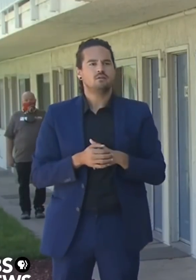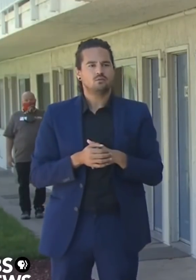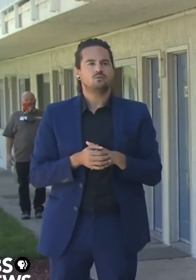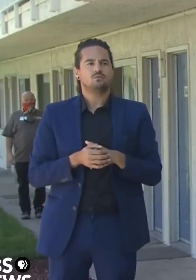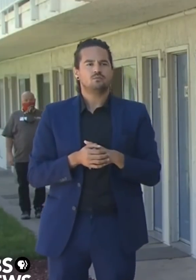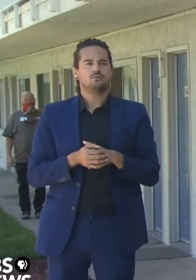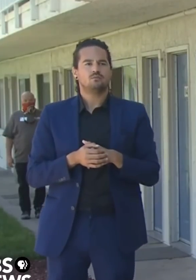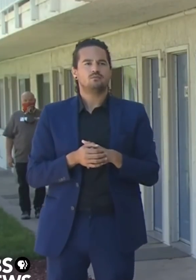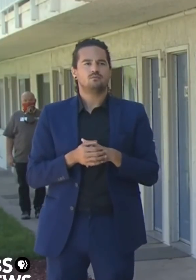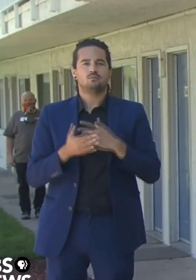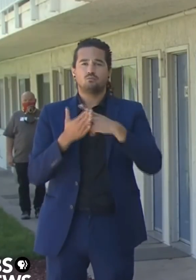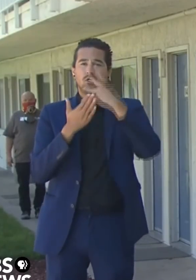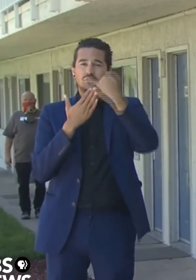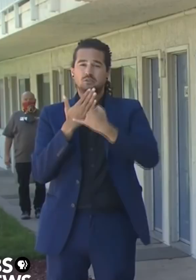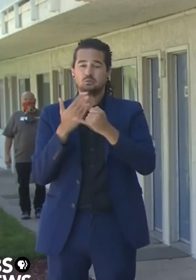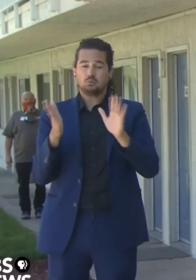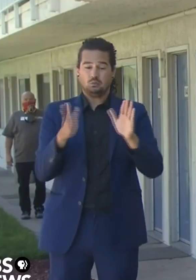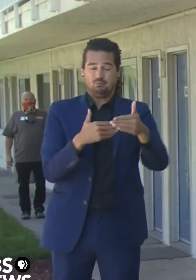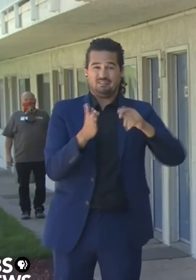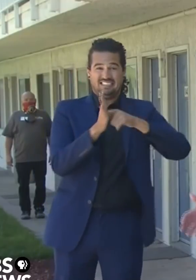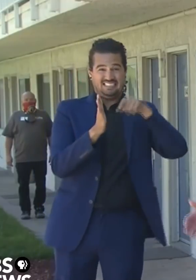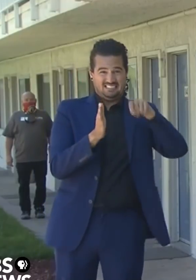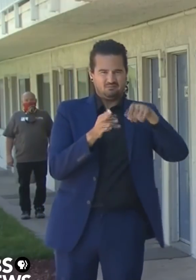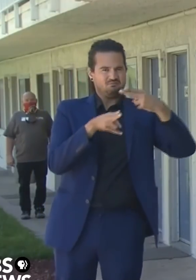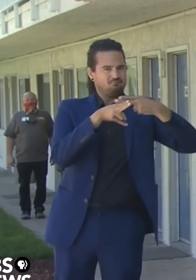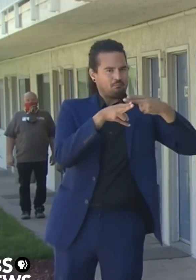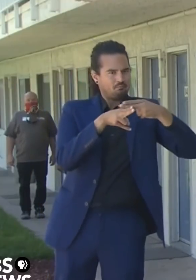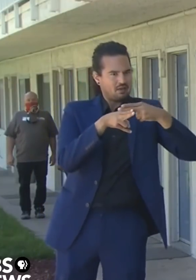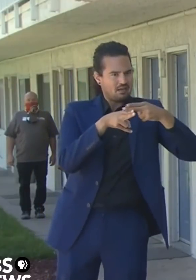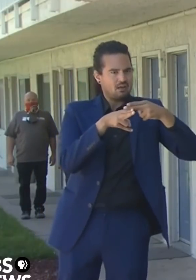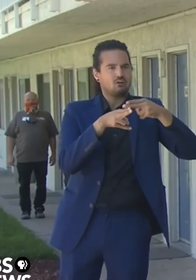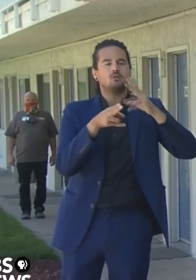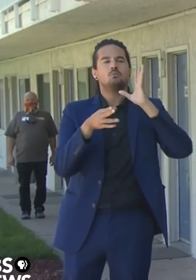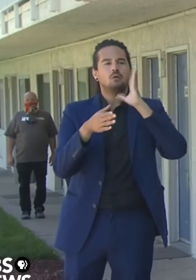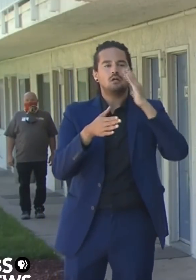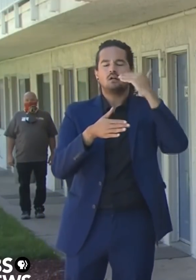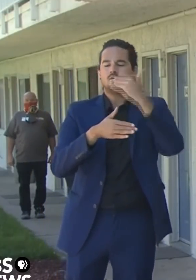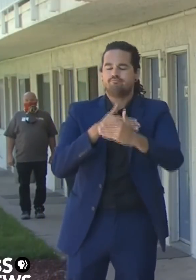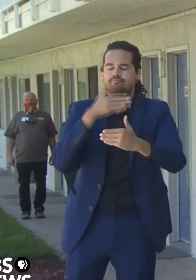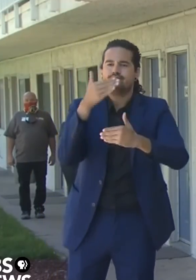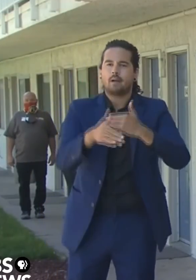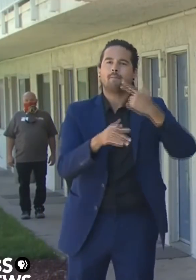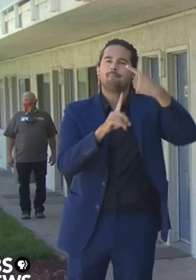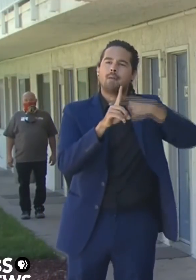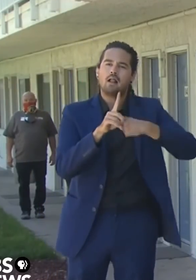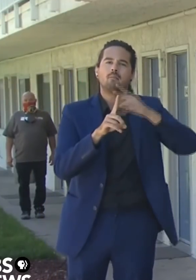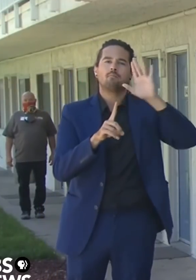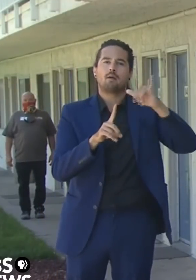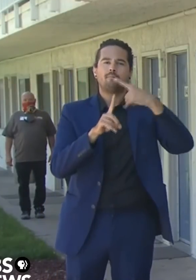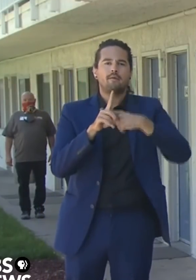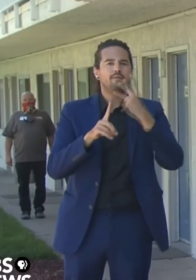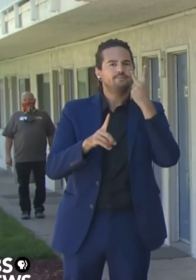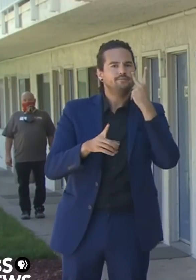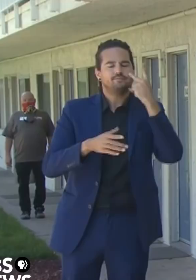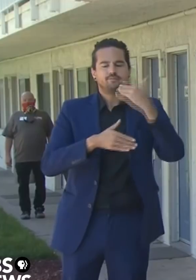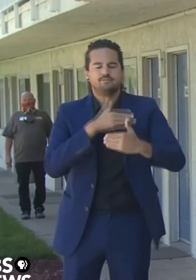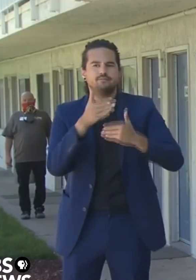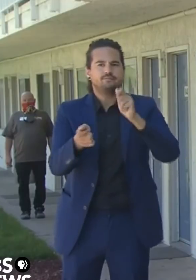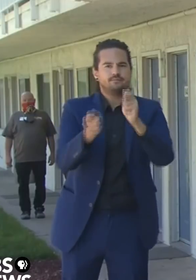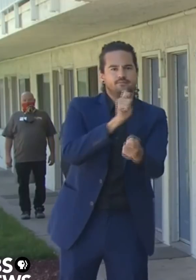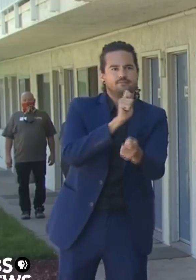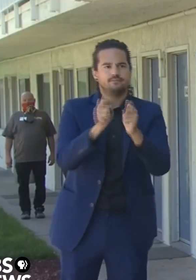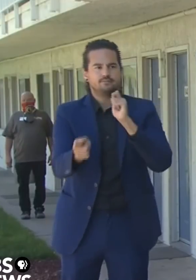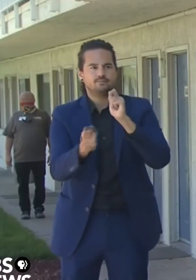a month to month basis through this crisis. And we have no expectation that FEMA will walk away from their commitments anytime